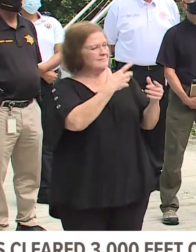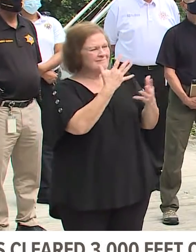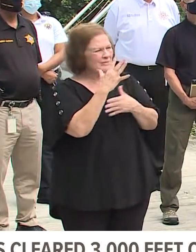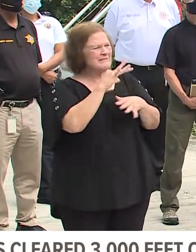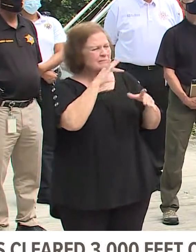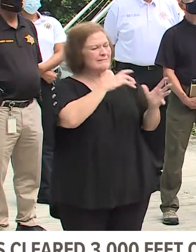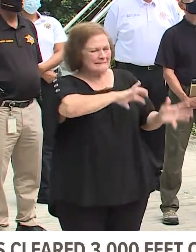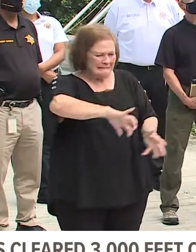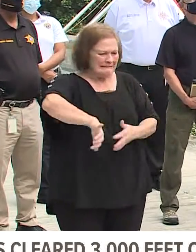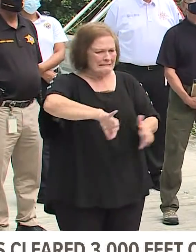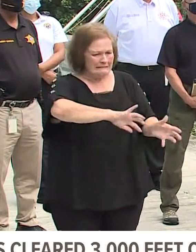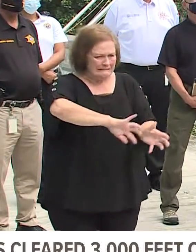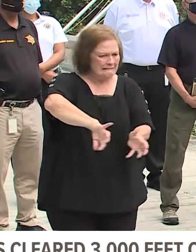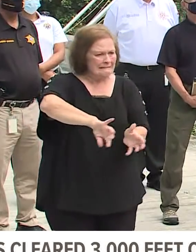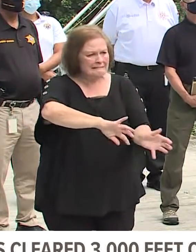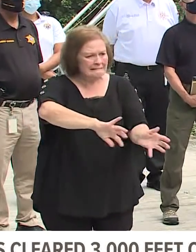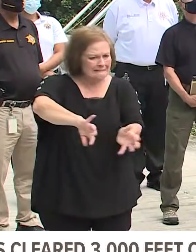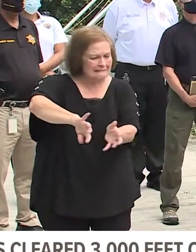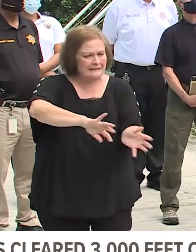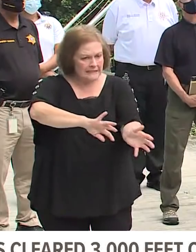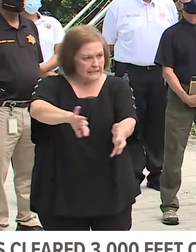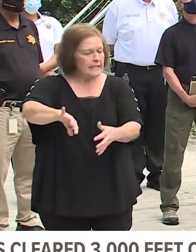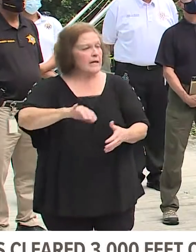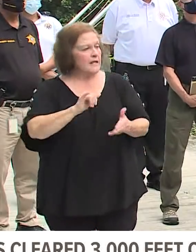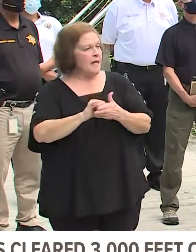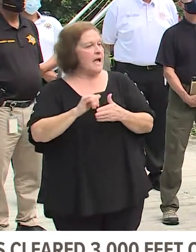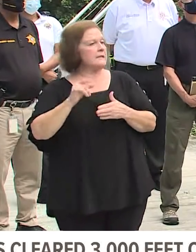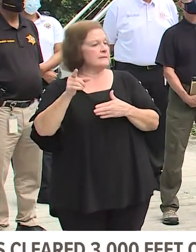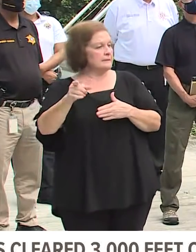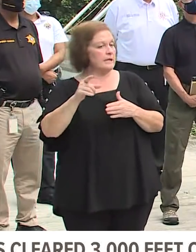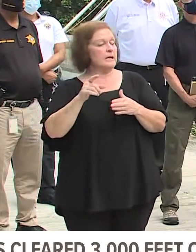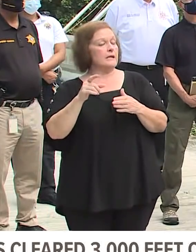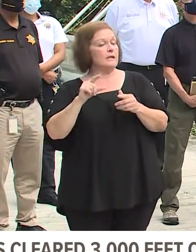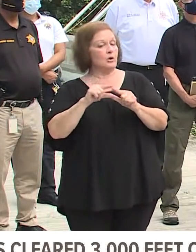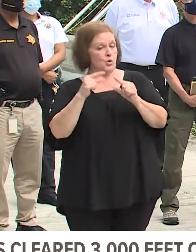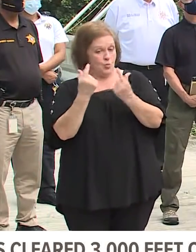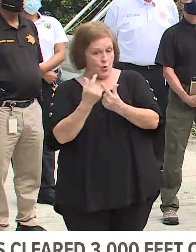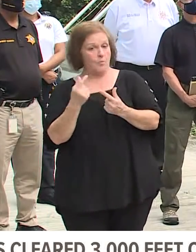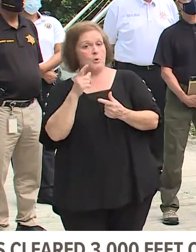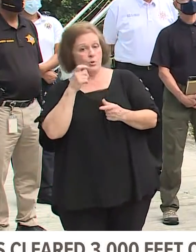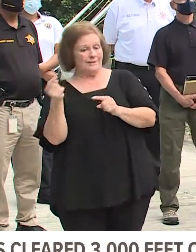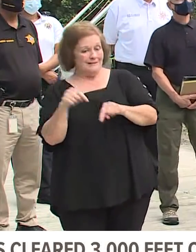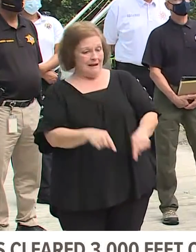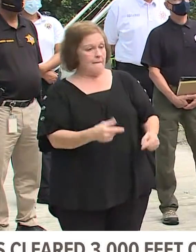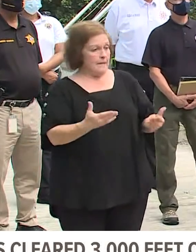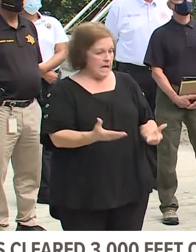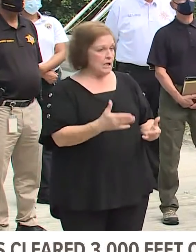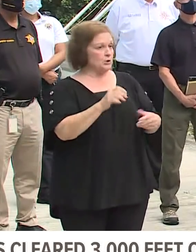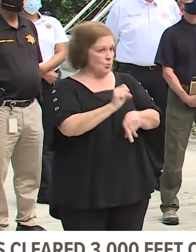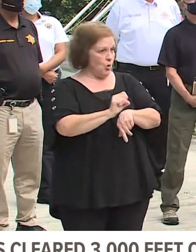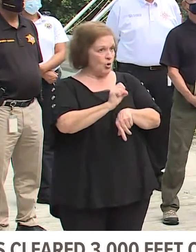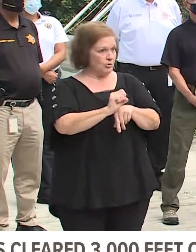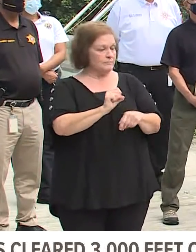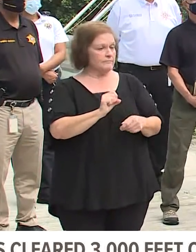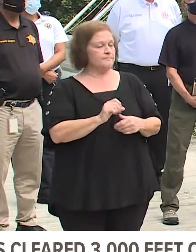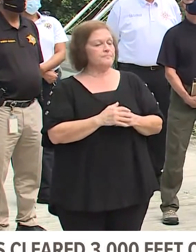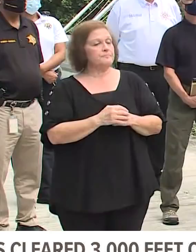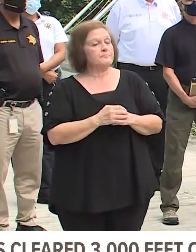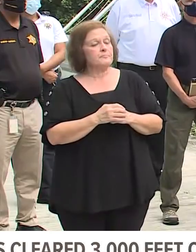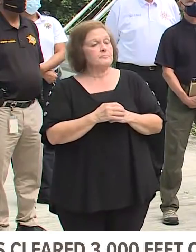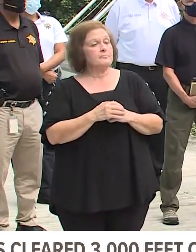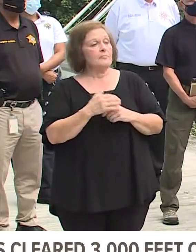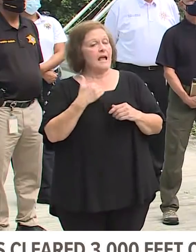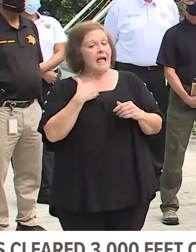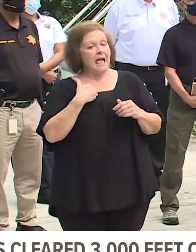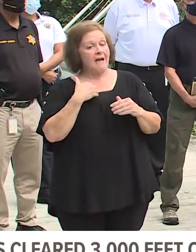14 crews working today those are contracted debris crews that are coming in to do this work yesterday I mentioned we have limited